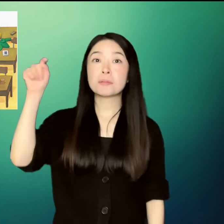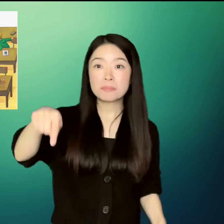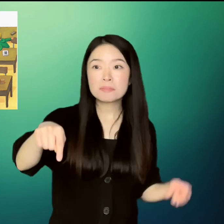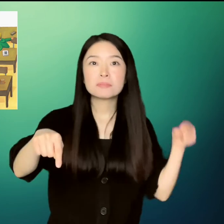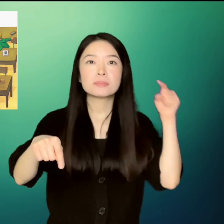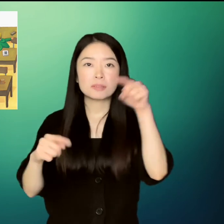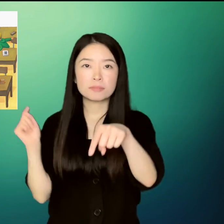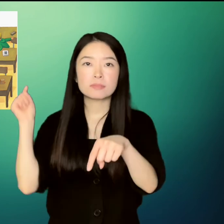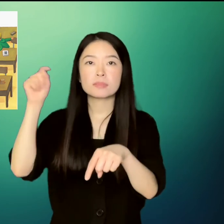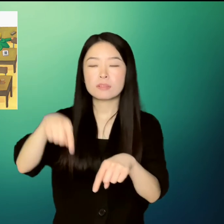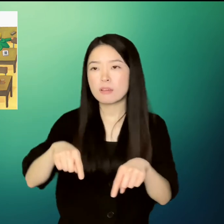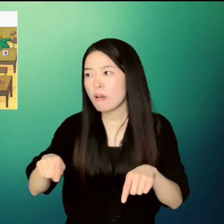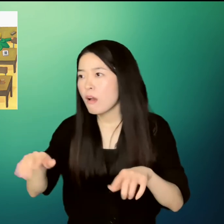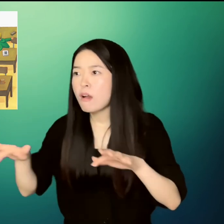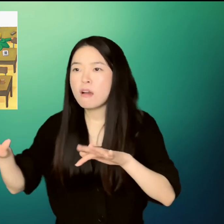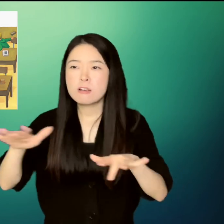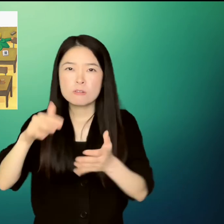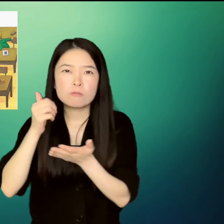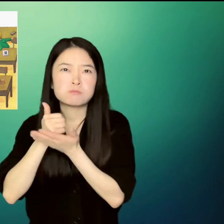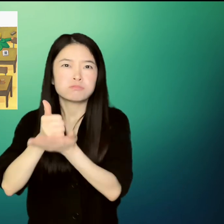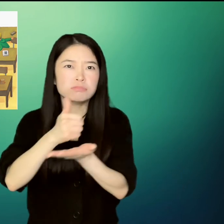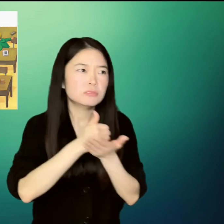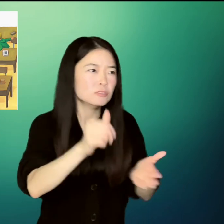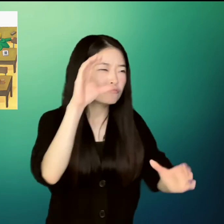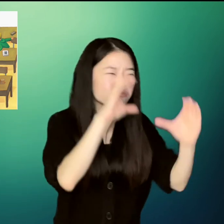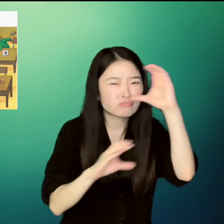As other kids arrived, they helped look.